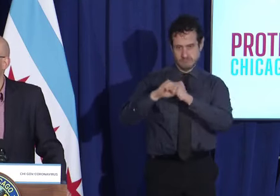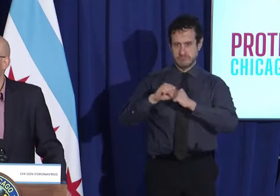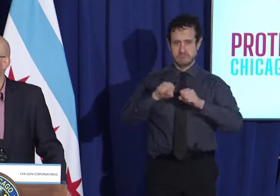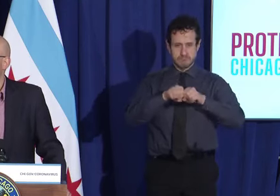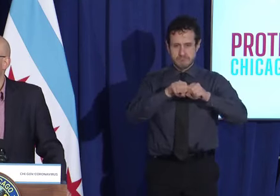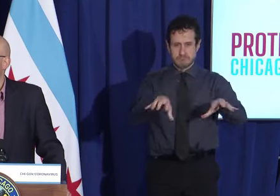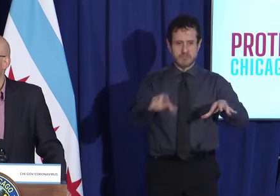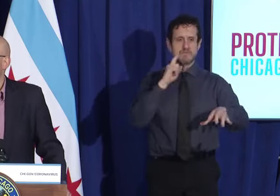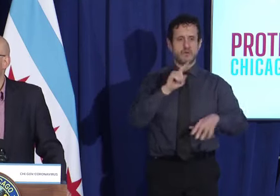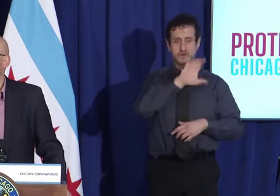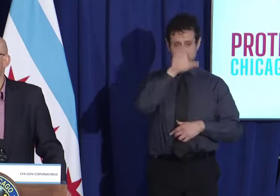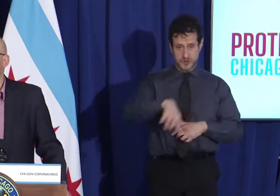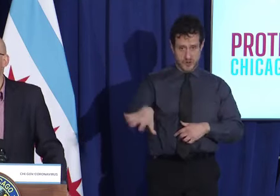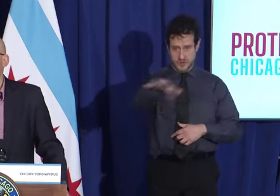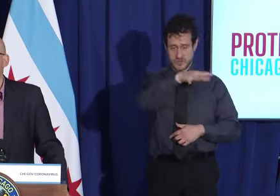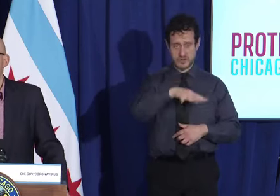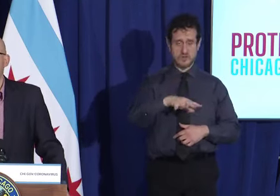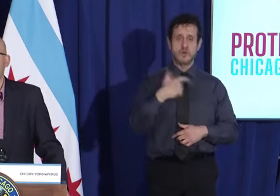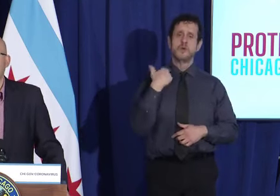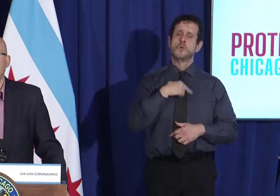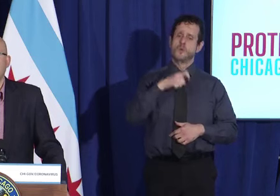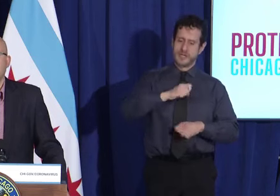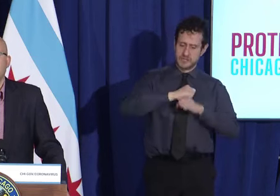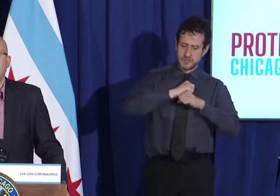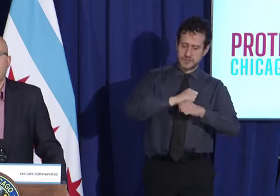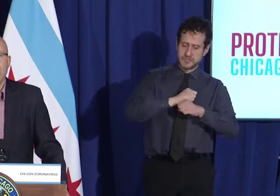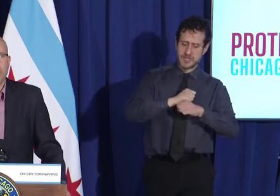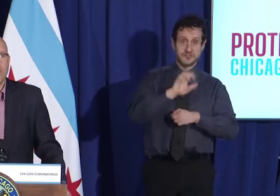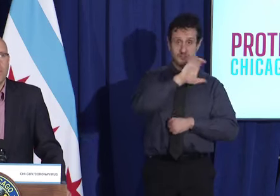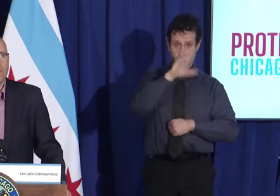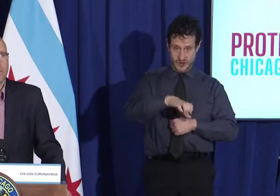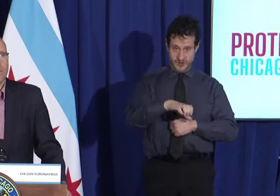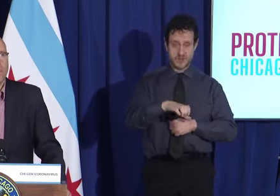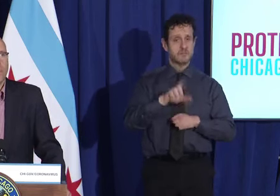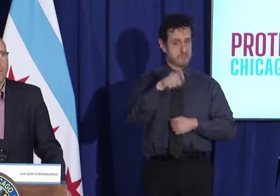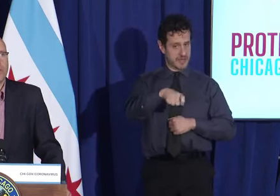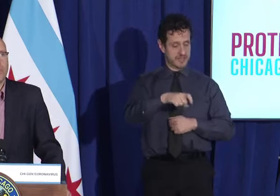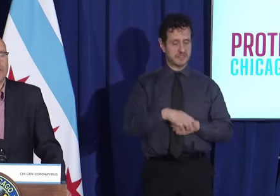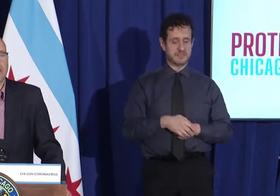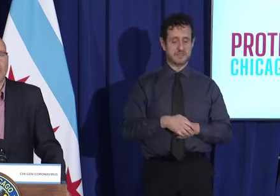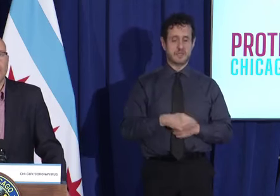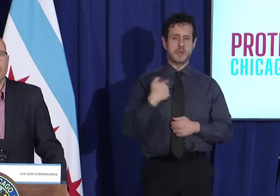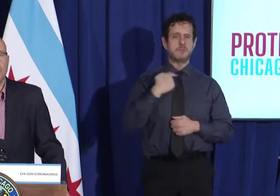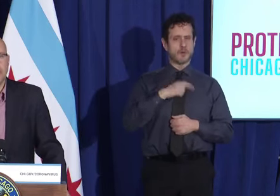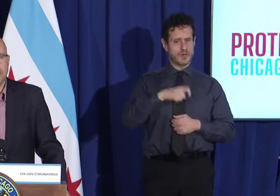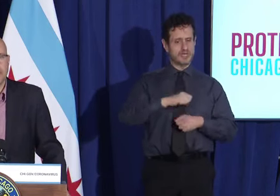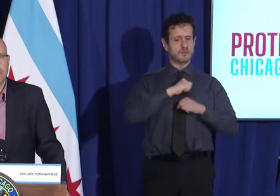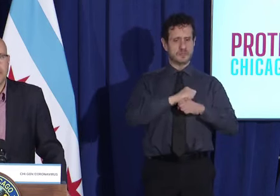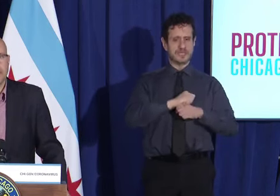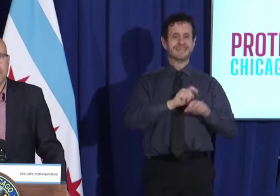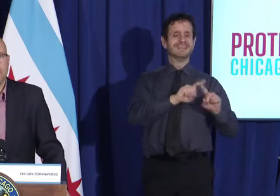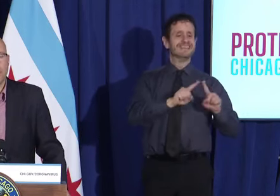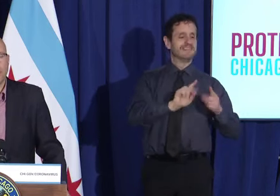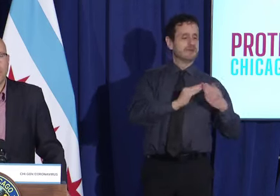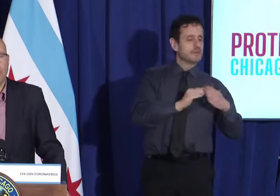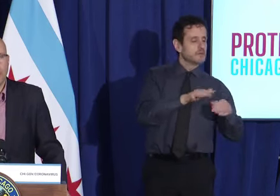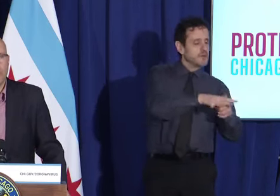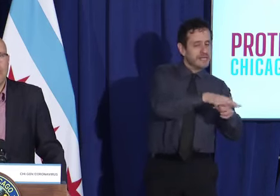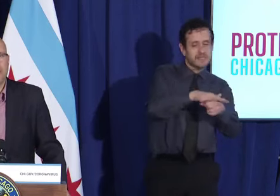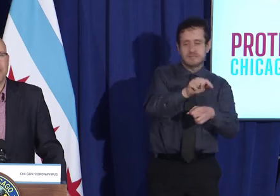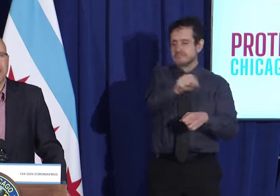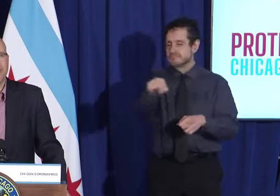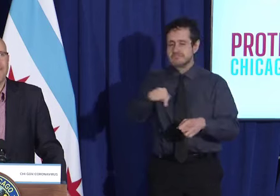city because not only do we need to protect Chicago, we need to protect our communities, but most